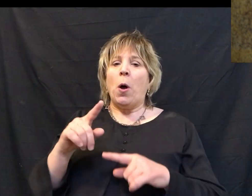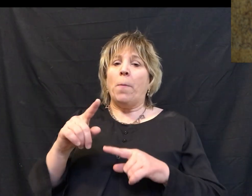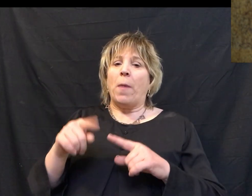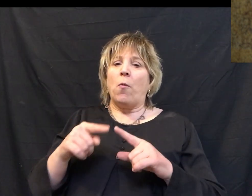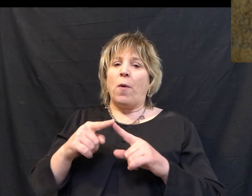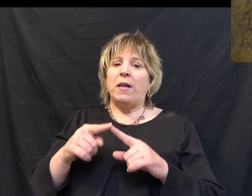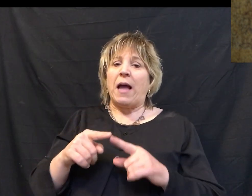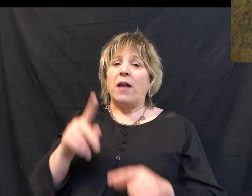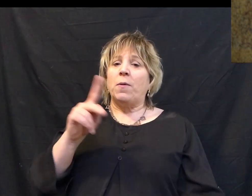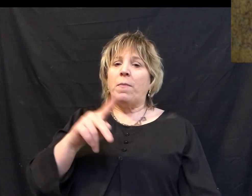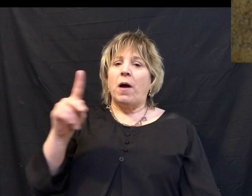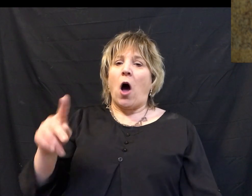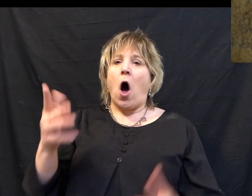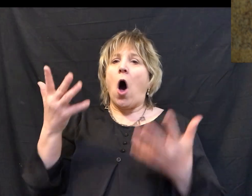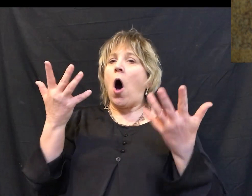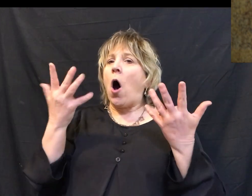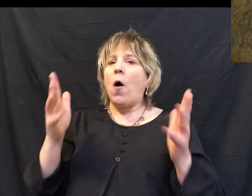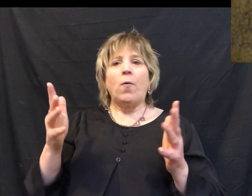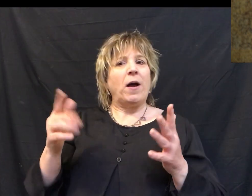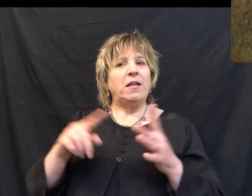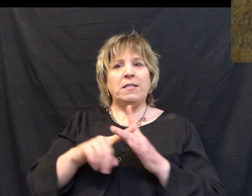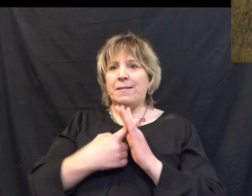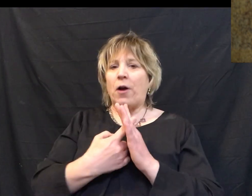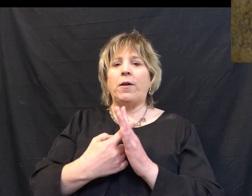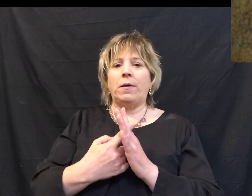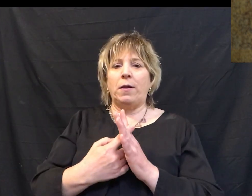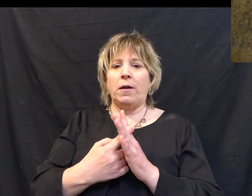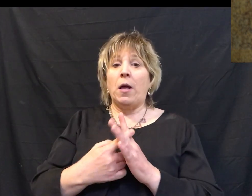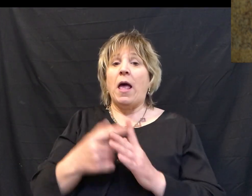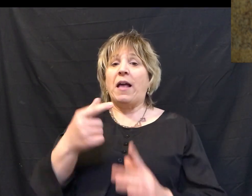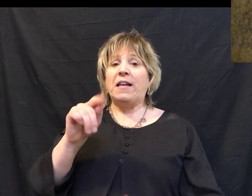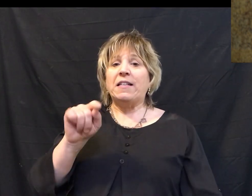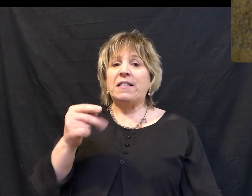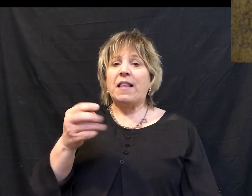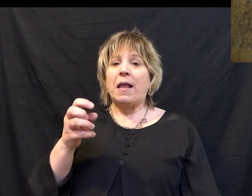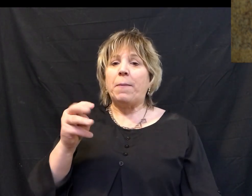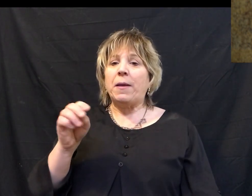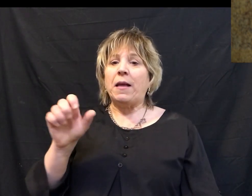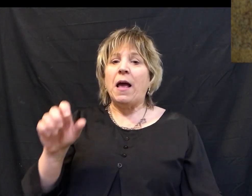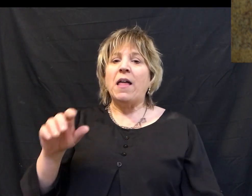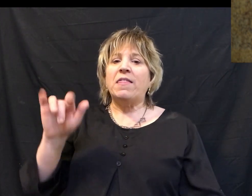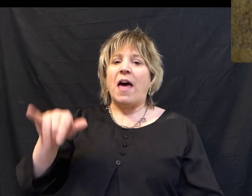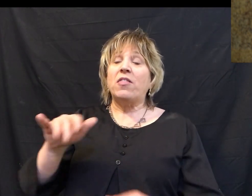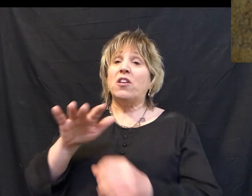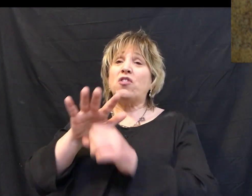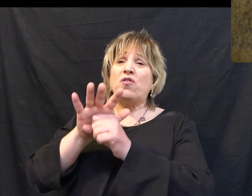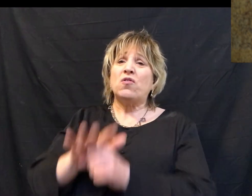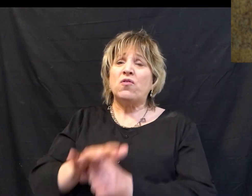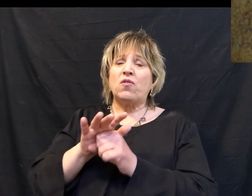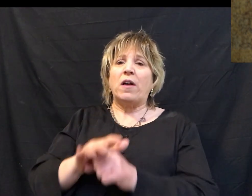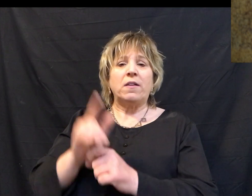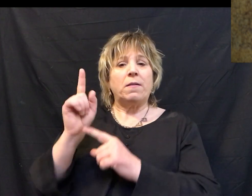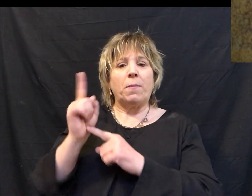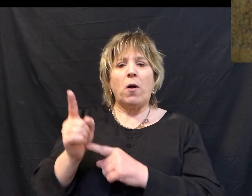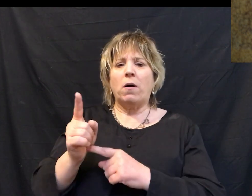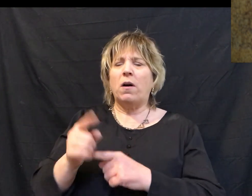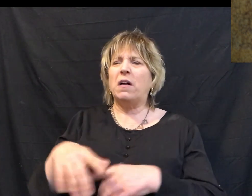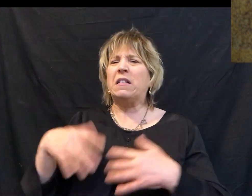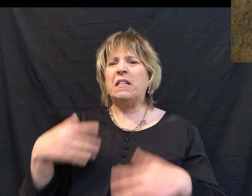But by the time he got to Pilate, the suffering had already begun in Gethsemane where we're told that the stress of the moment was so great